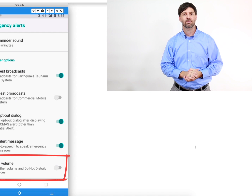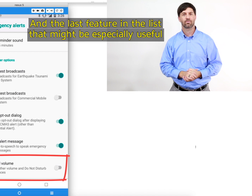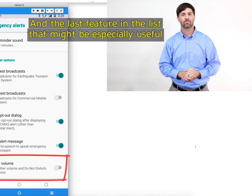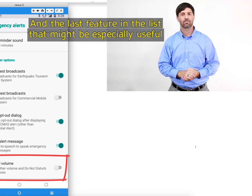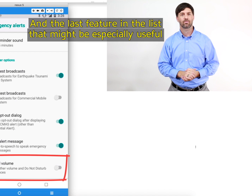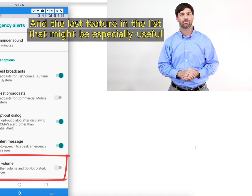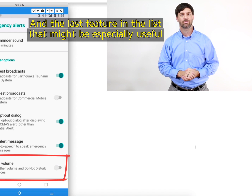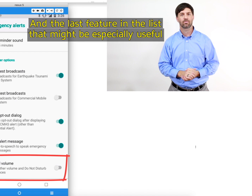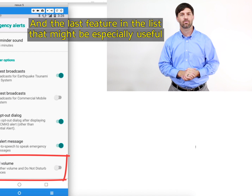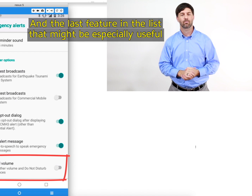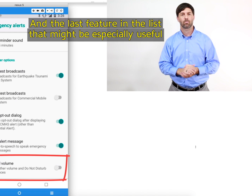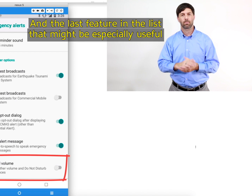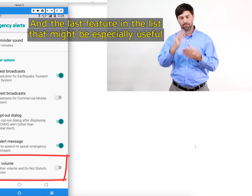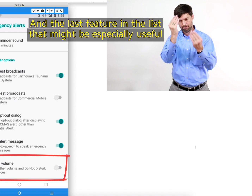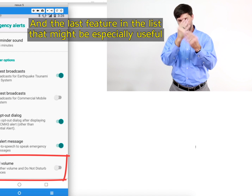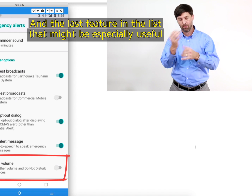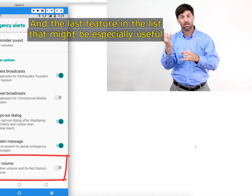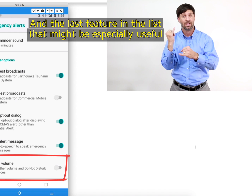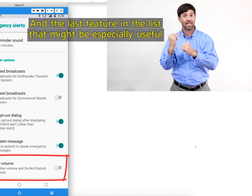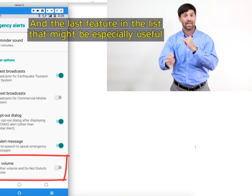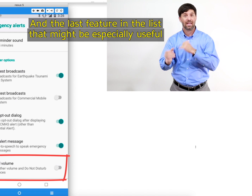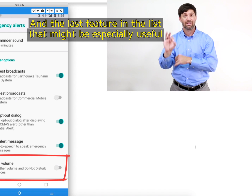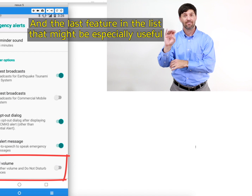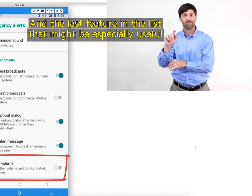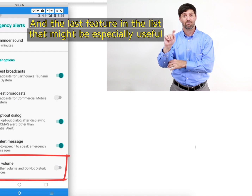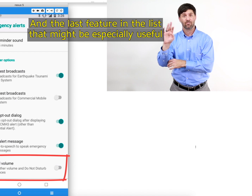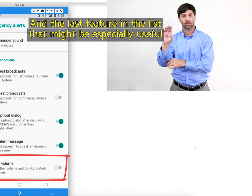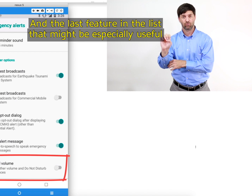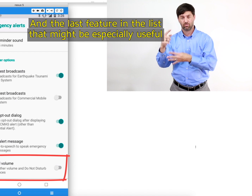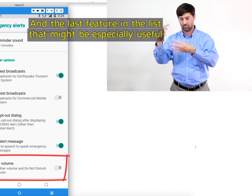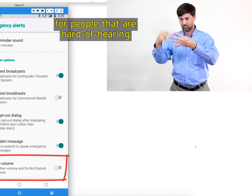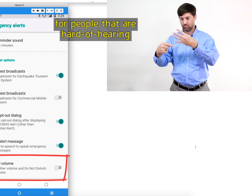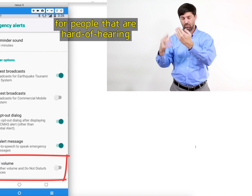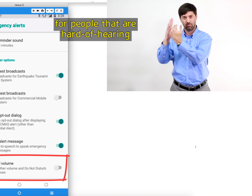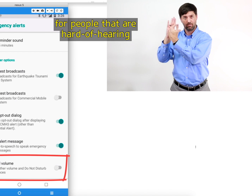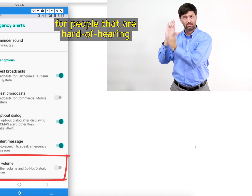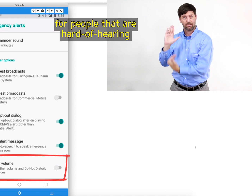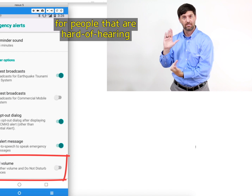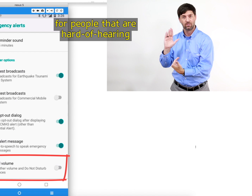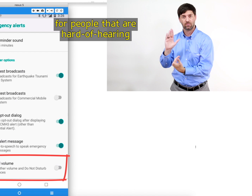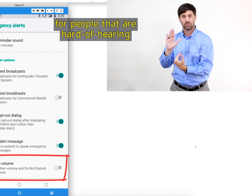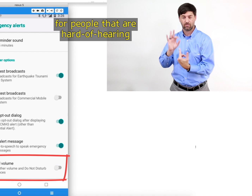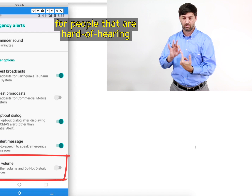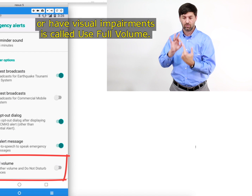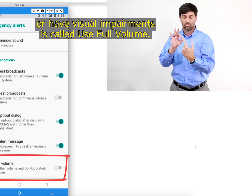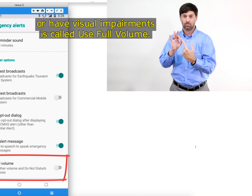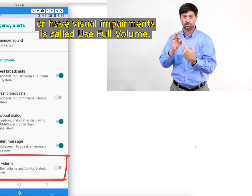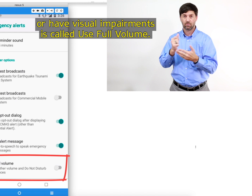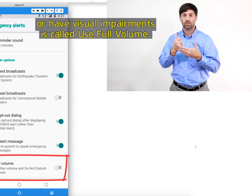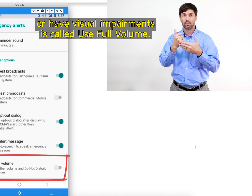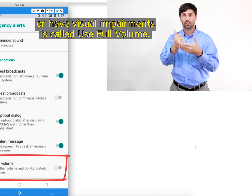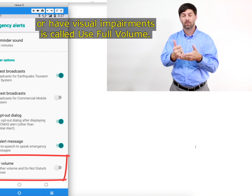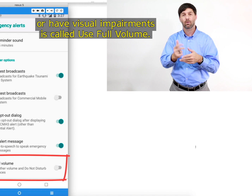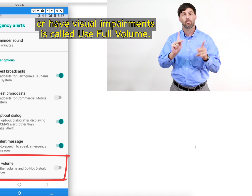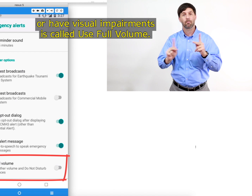And the last feature in the list that might be especially useful for people that are hard of hearing or have visual